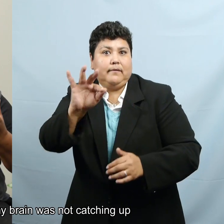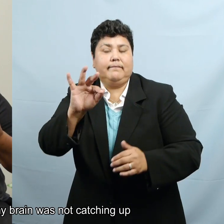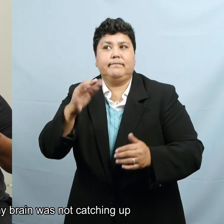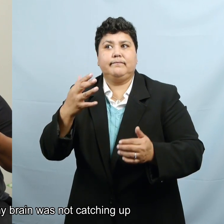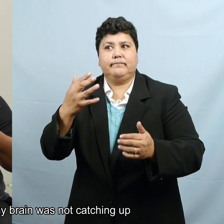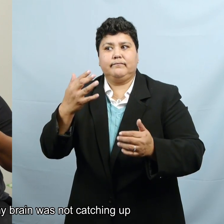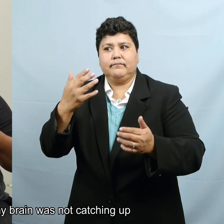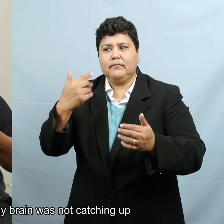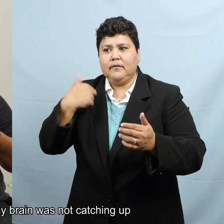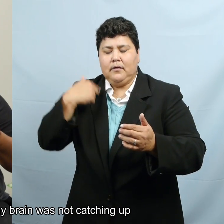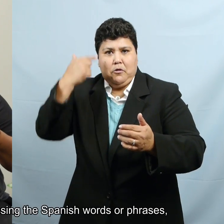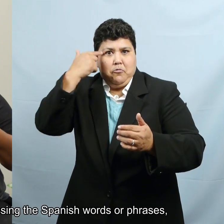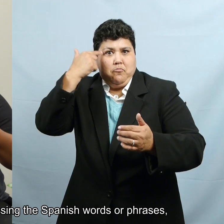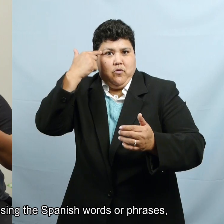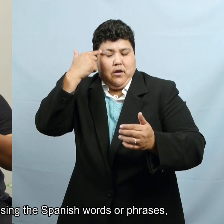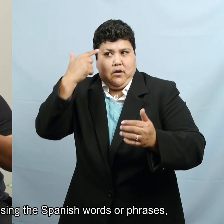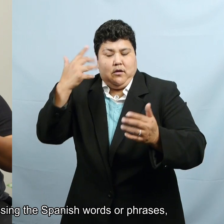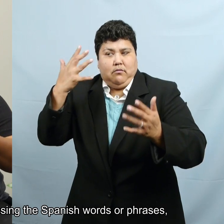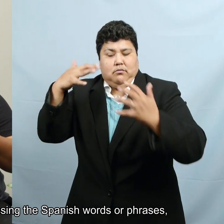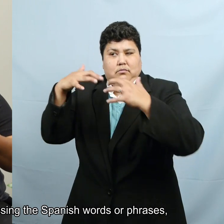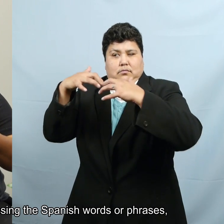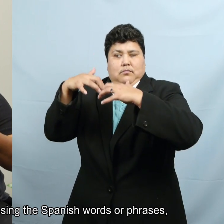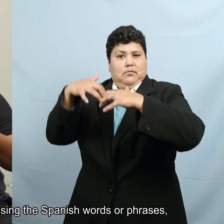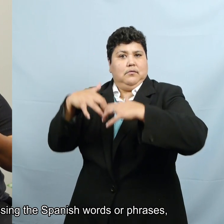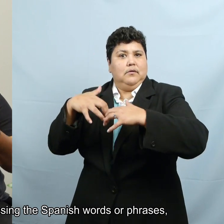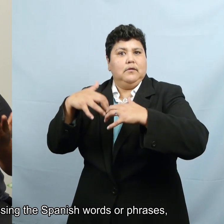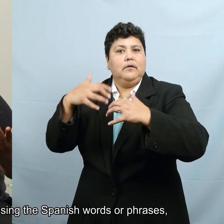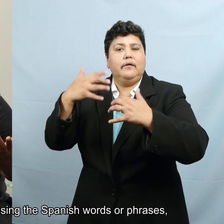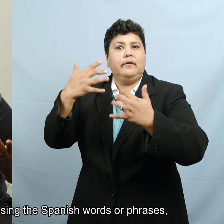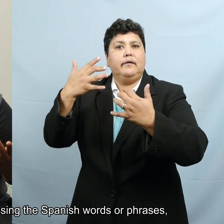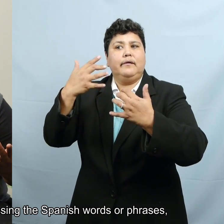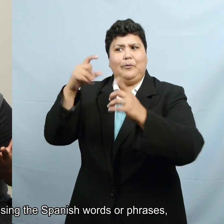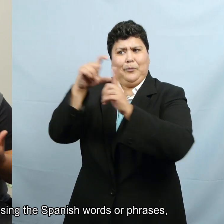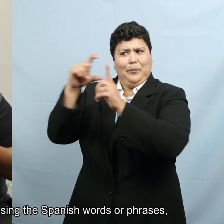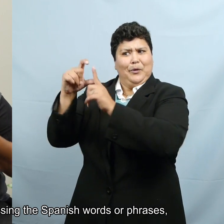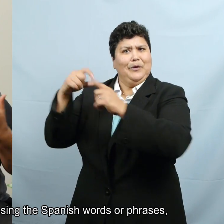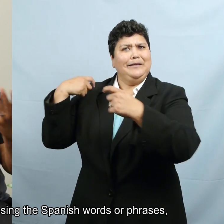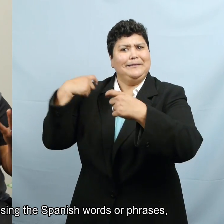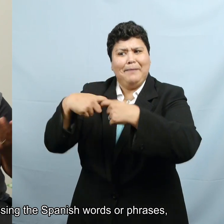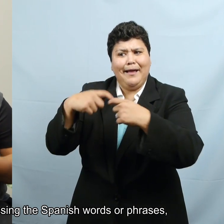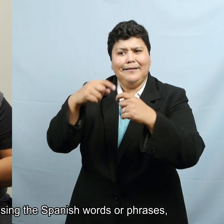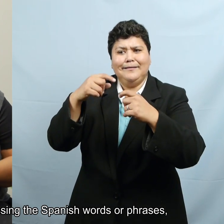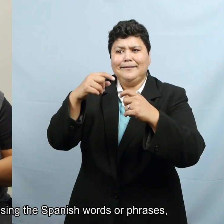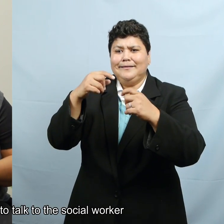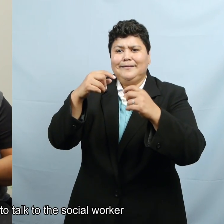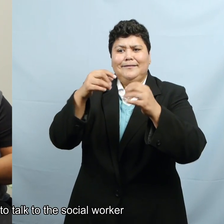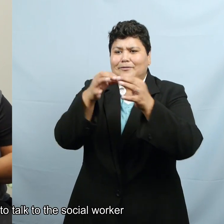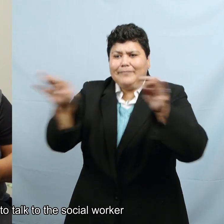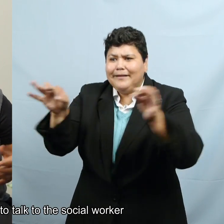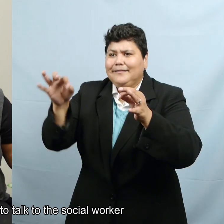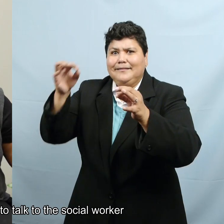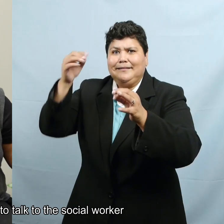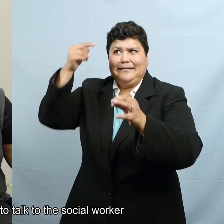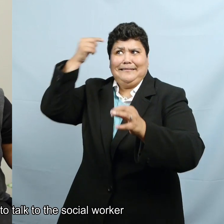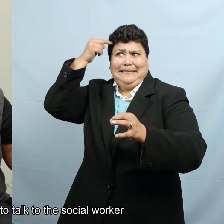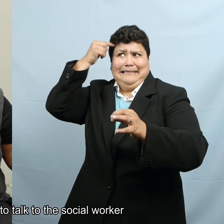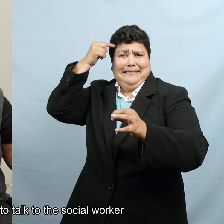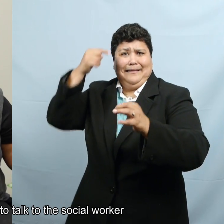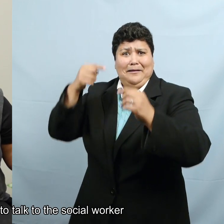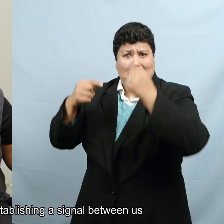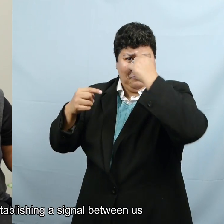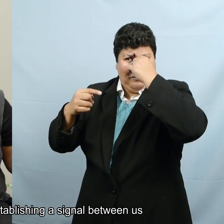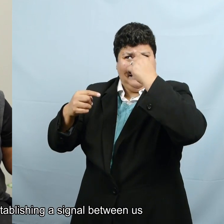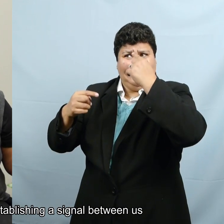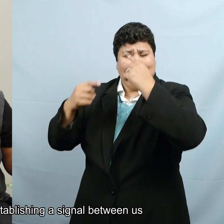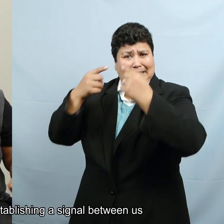information and my brain was not catching up and not accessing the Spanish words or, or phrases, is, was to